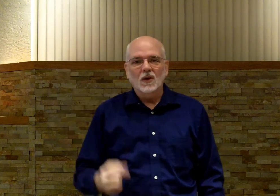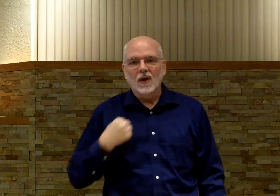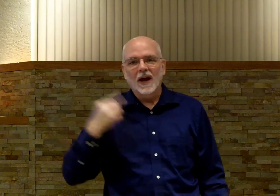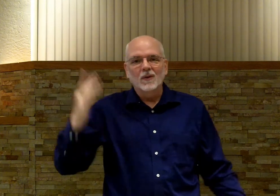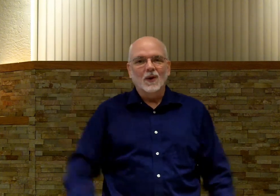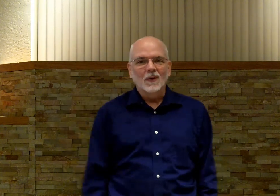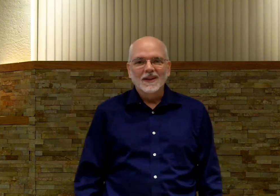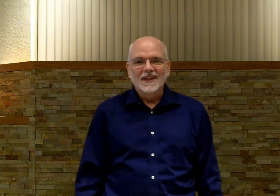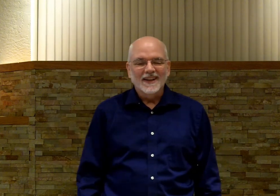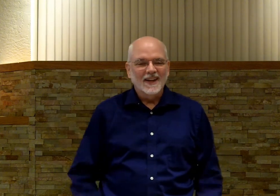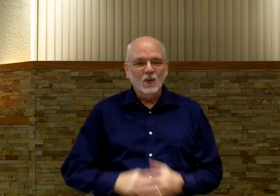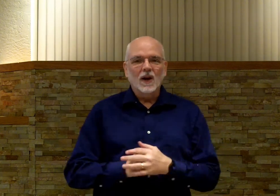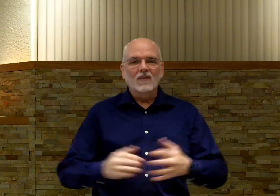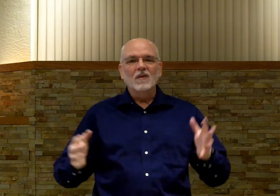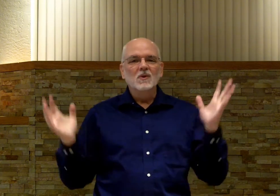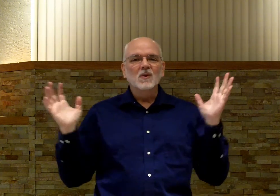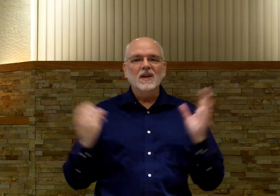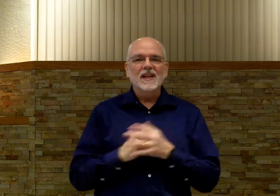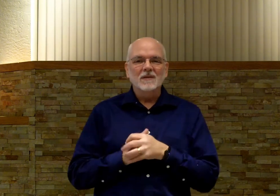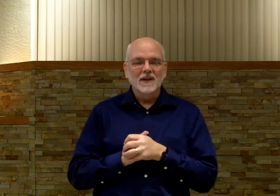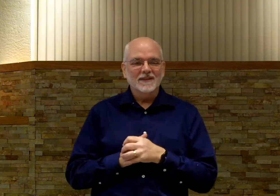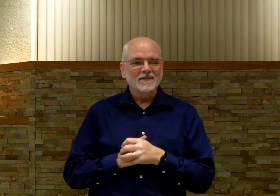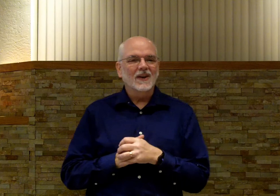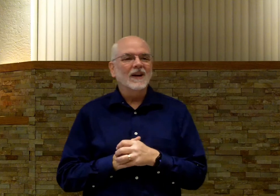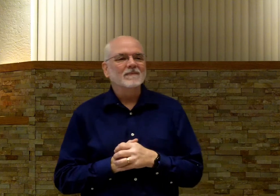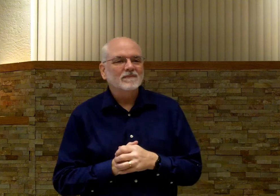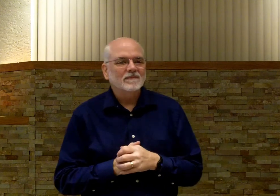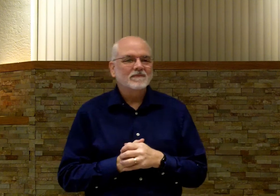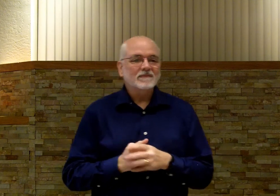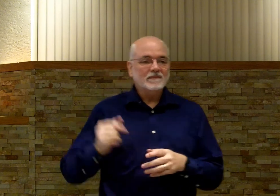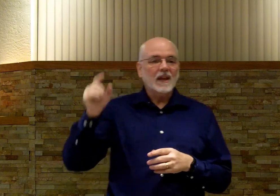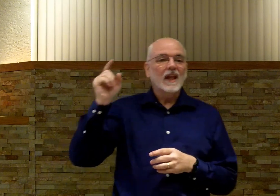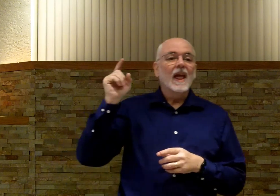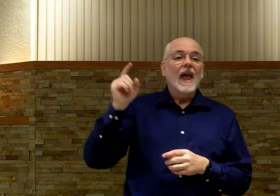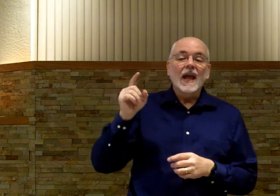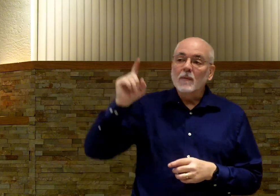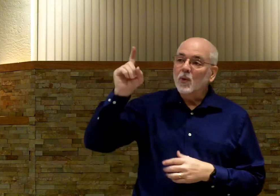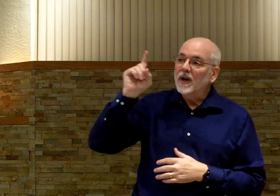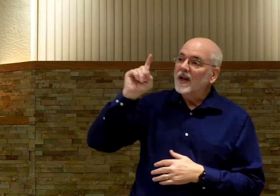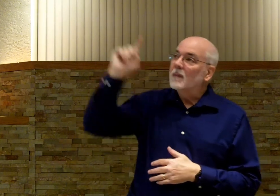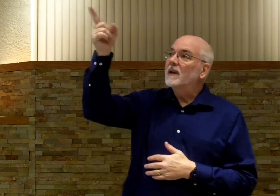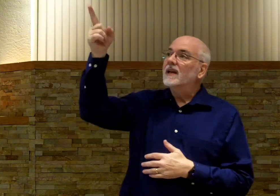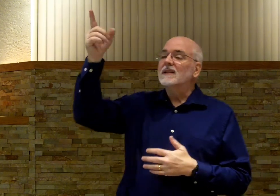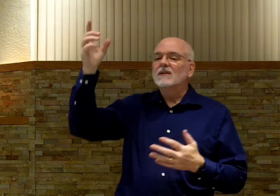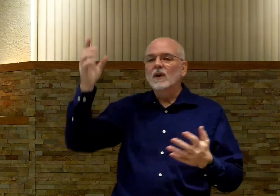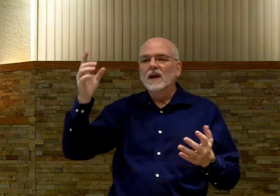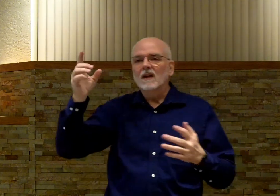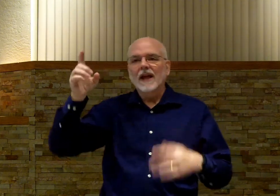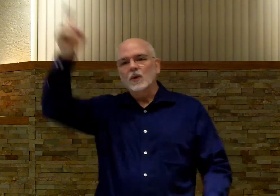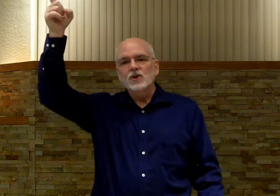song. I don't know. Whatever the mood hits me. All right? And I'm pointing up because, well, that's where